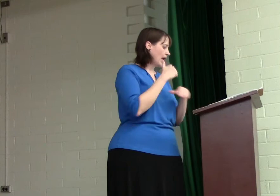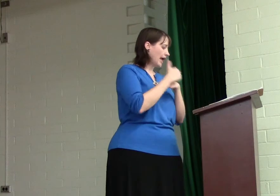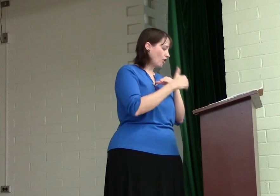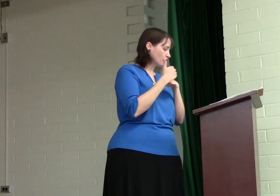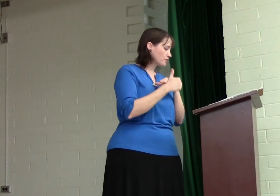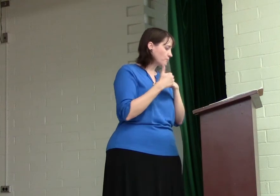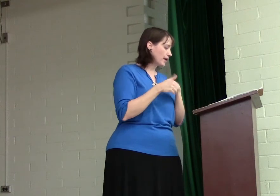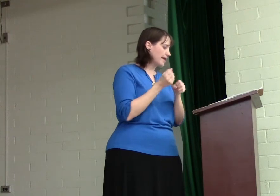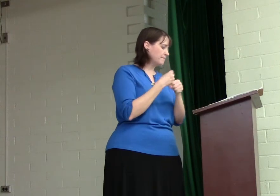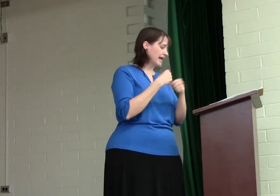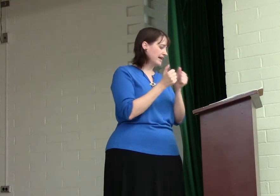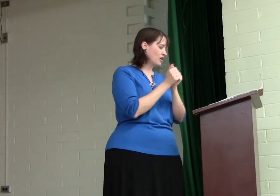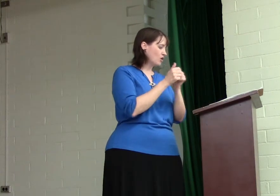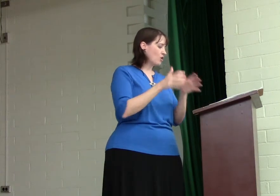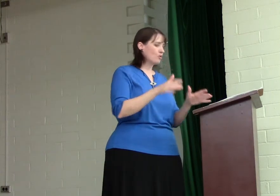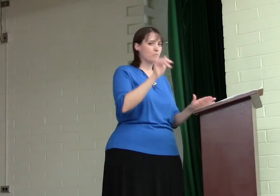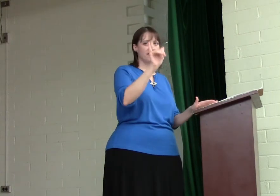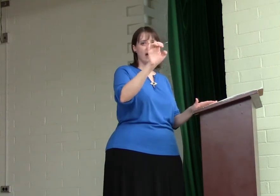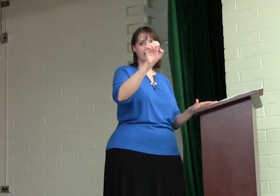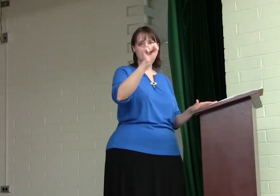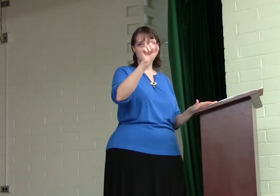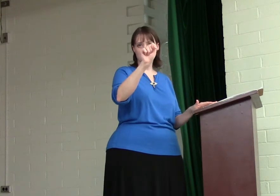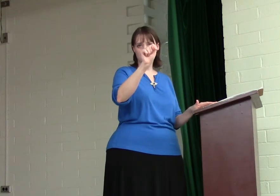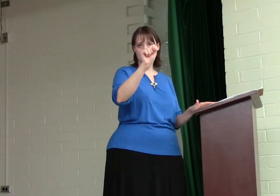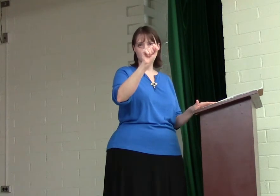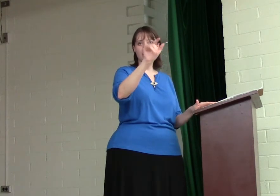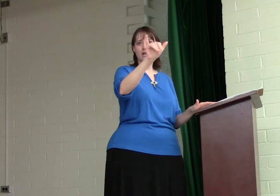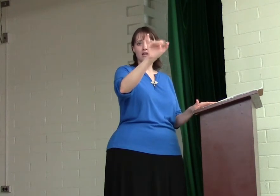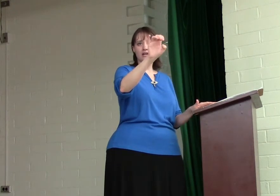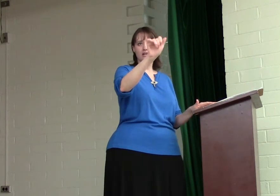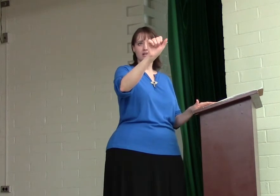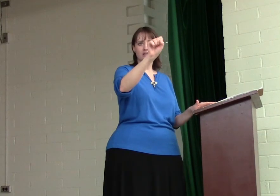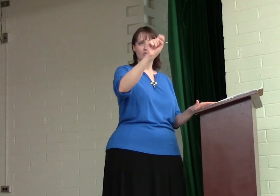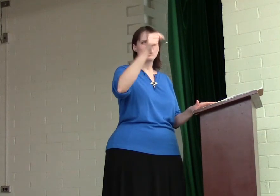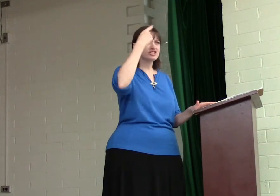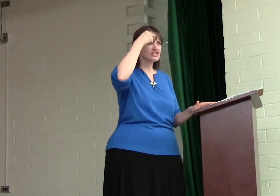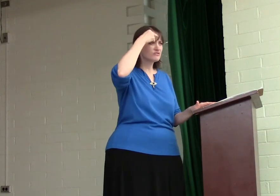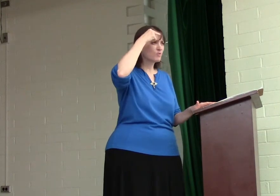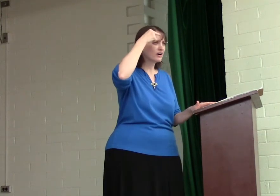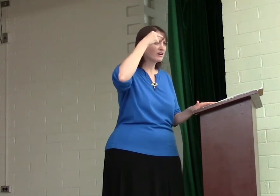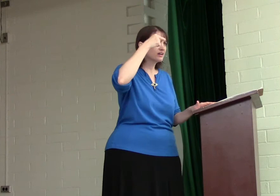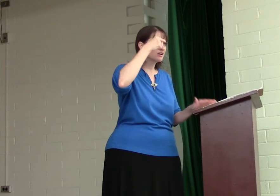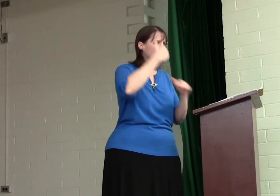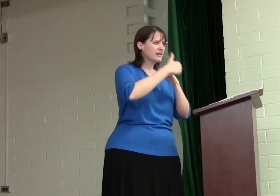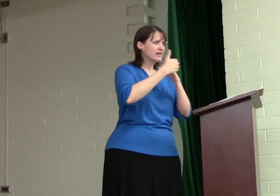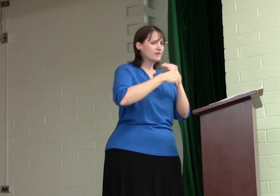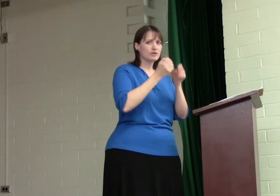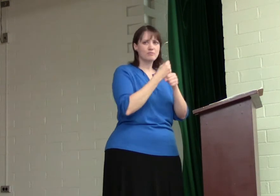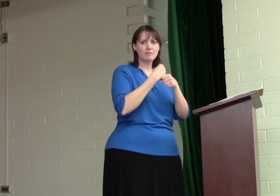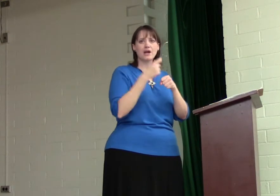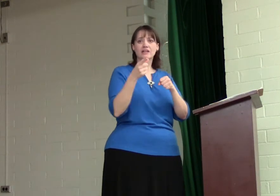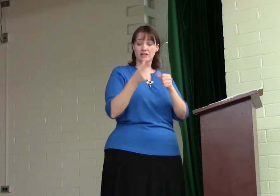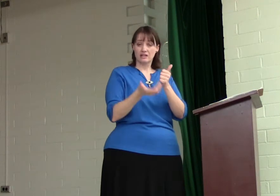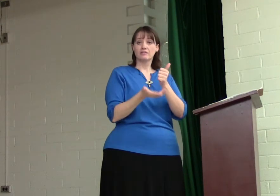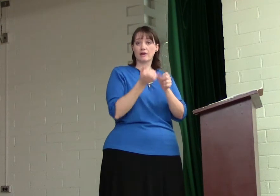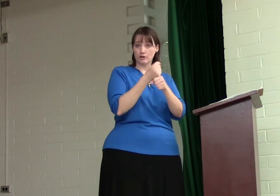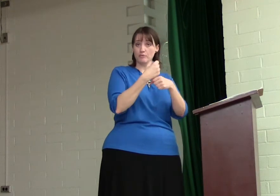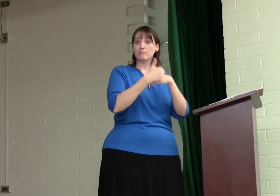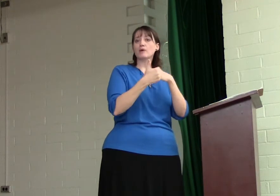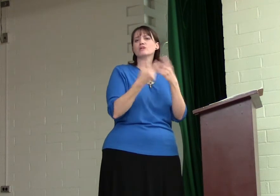And also bread made without yeast. What's yeast for? When make bread. When you make bread, what